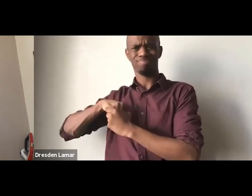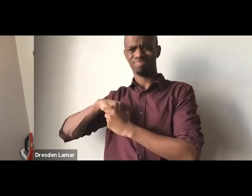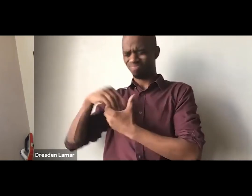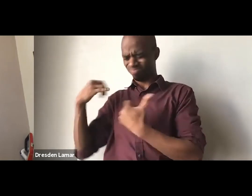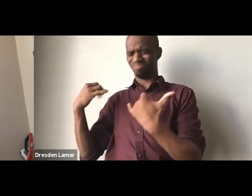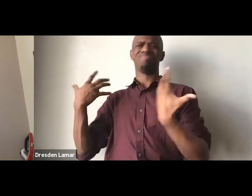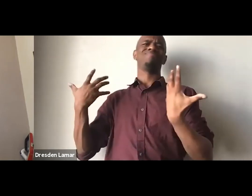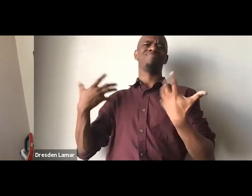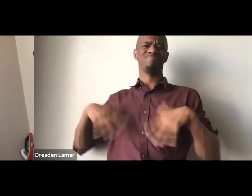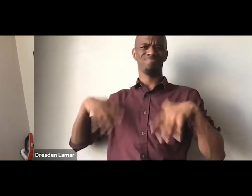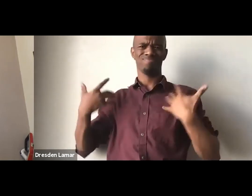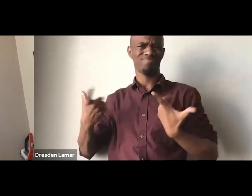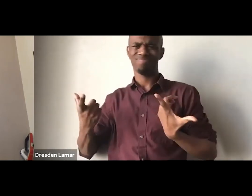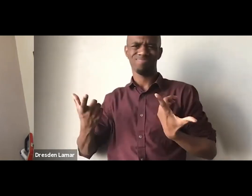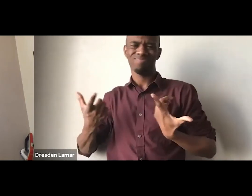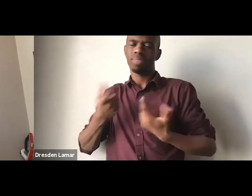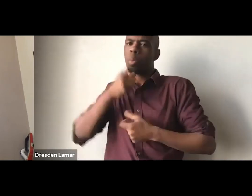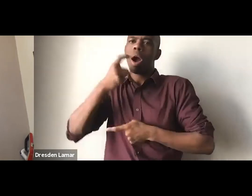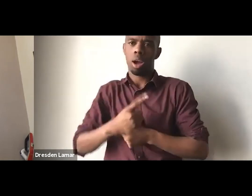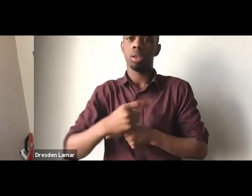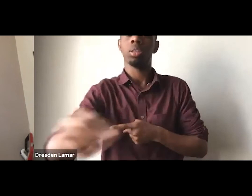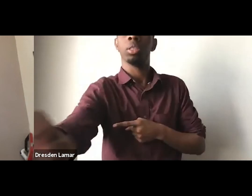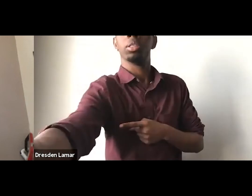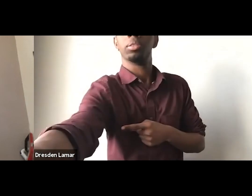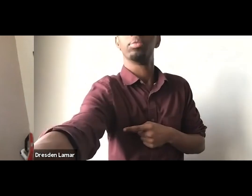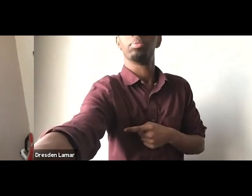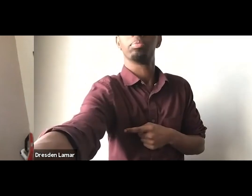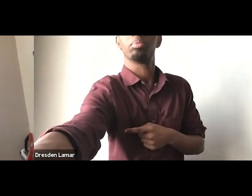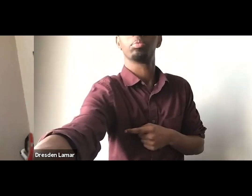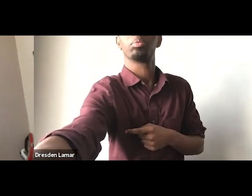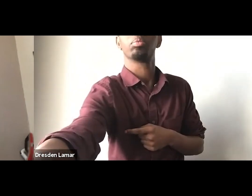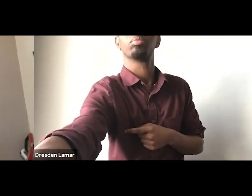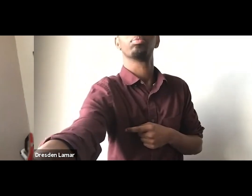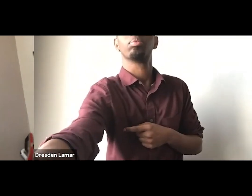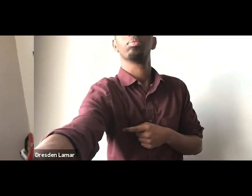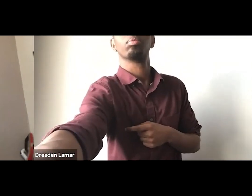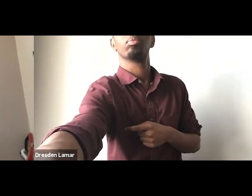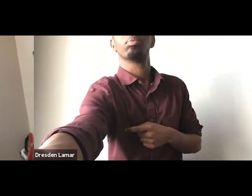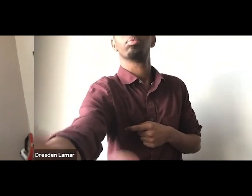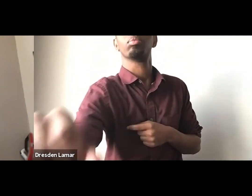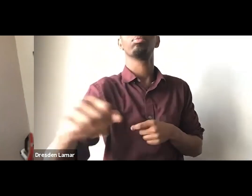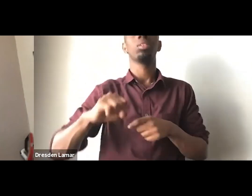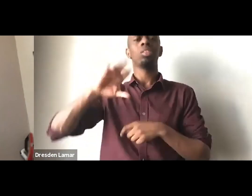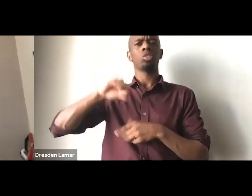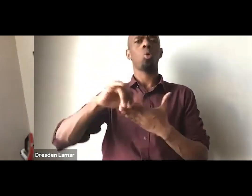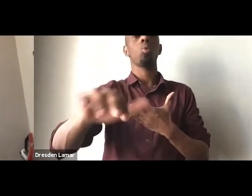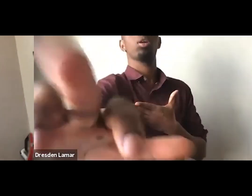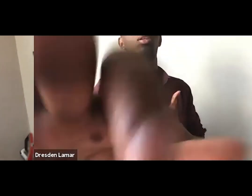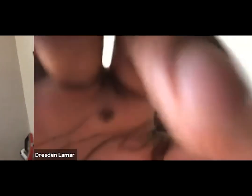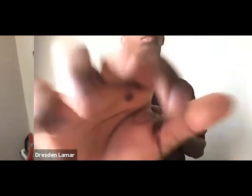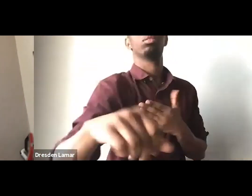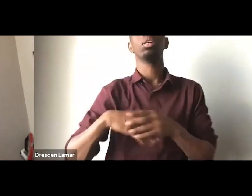at the top of a pyramid is kind of an antithesis to what community